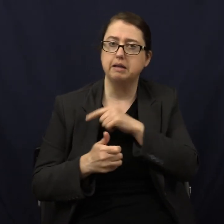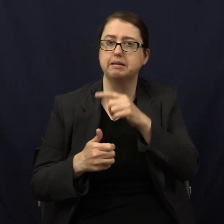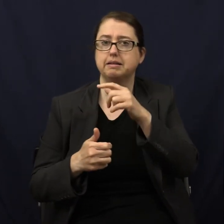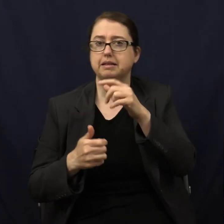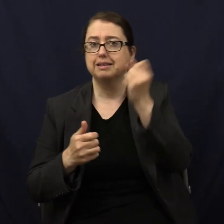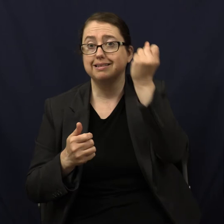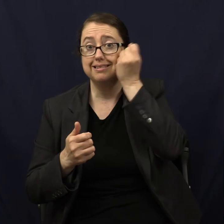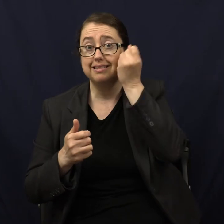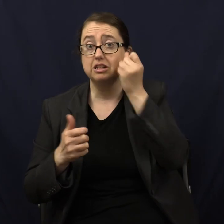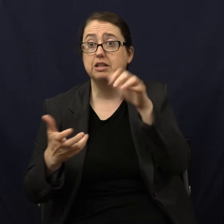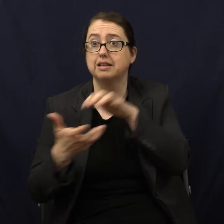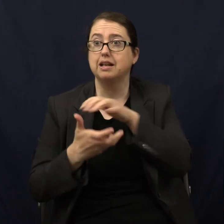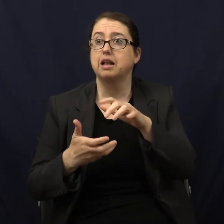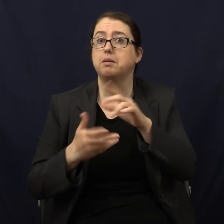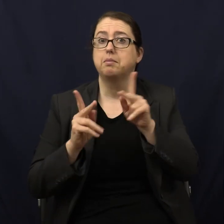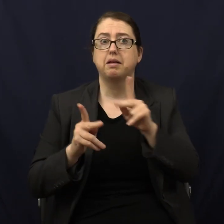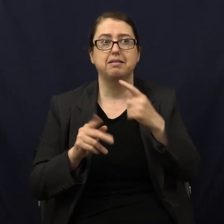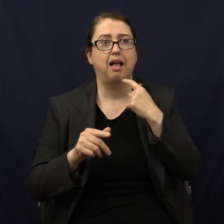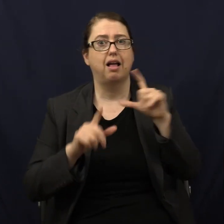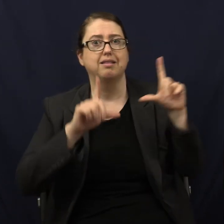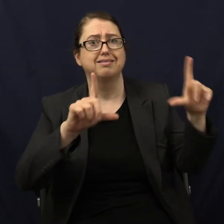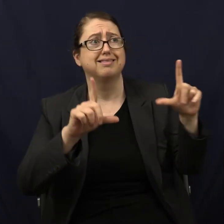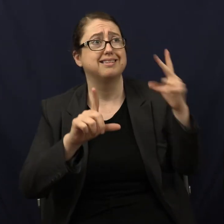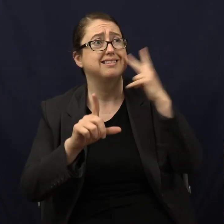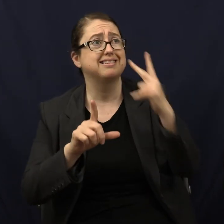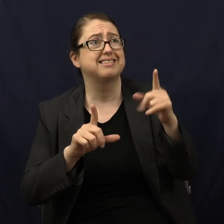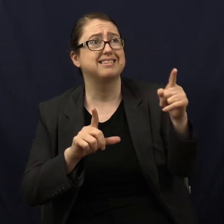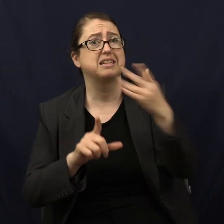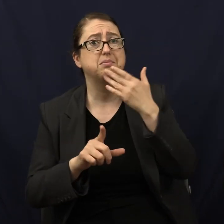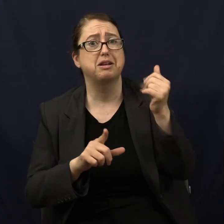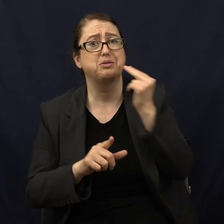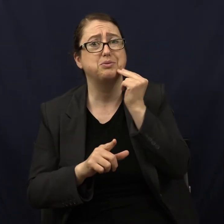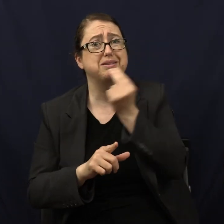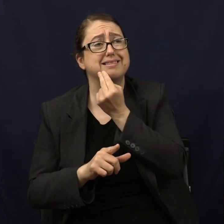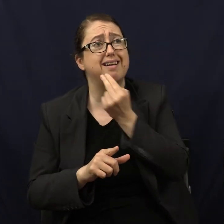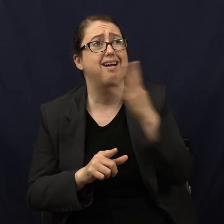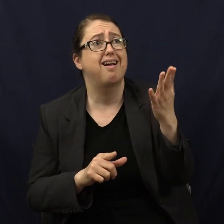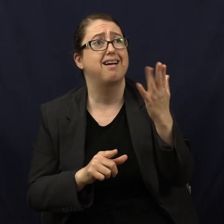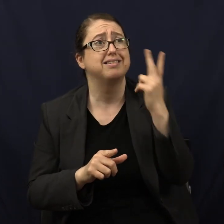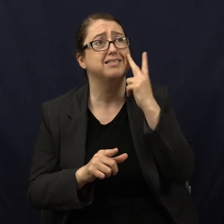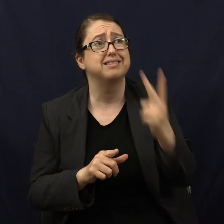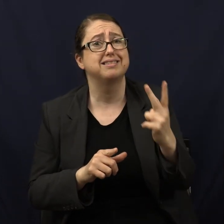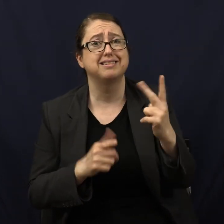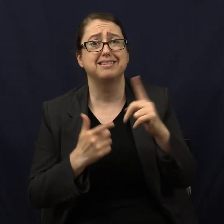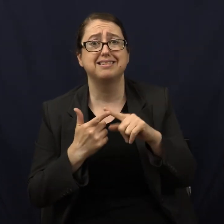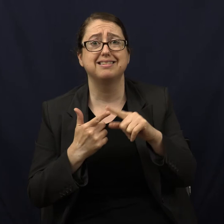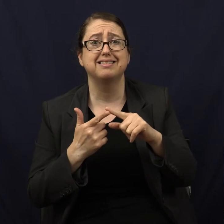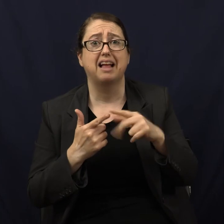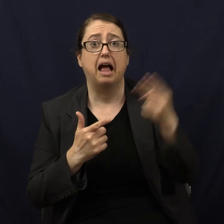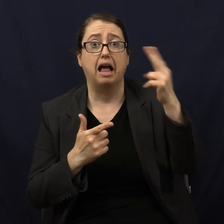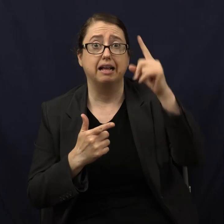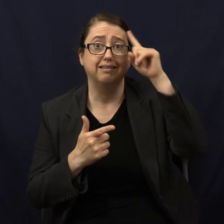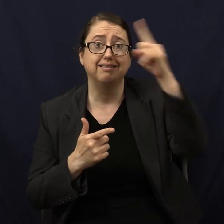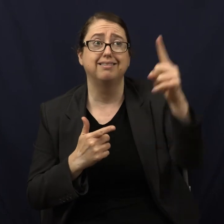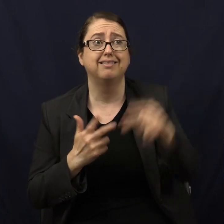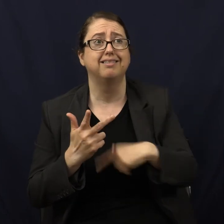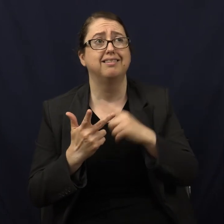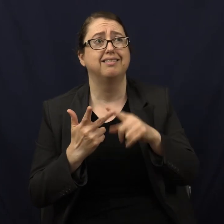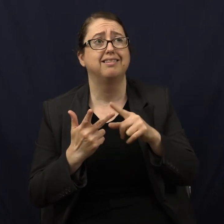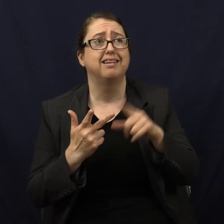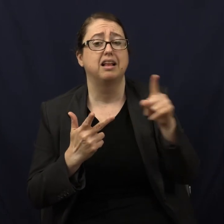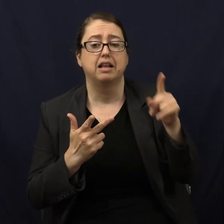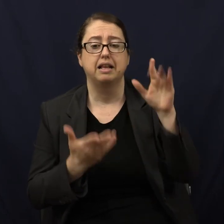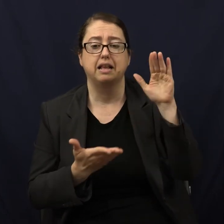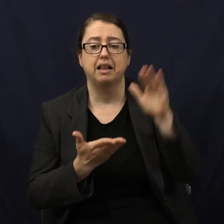she's like, look at this slide. Better nutrition. Look at this. Higher IQ. Look at this.